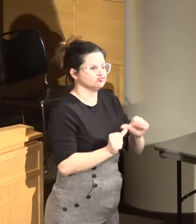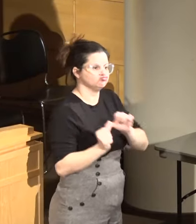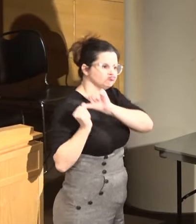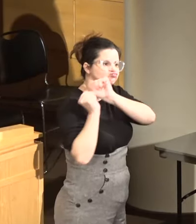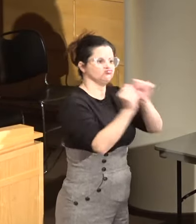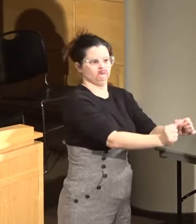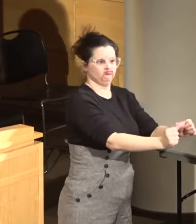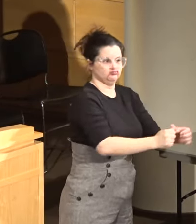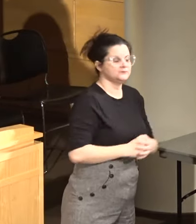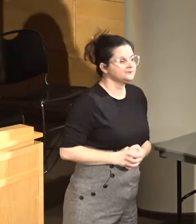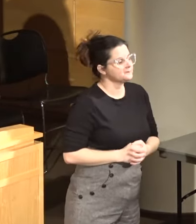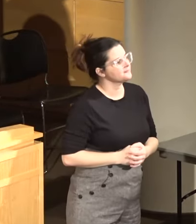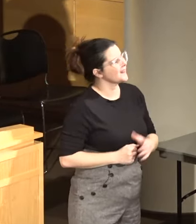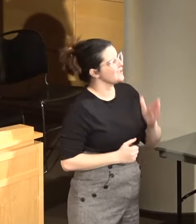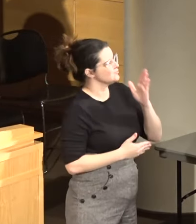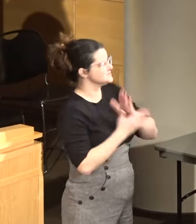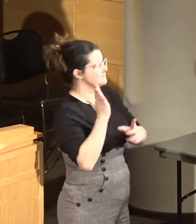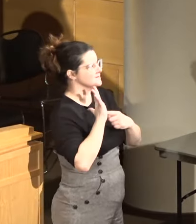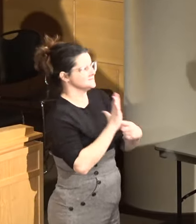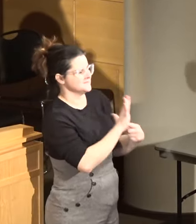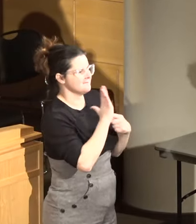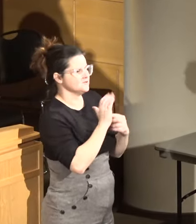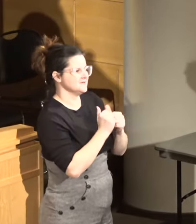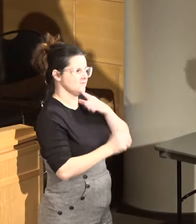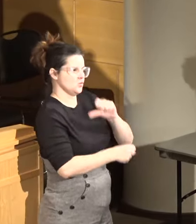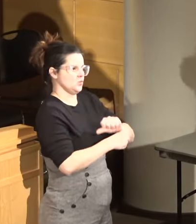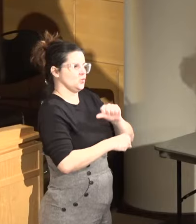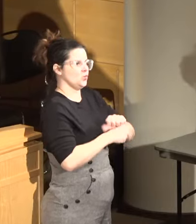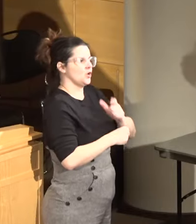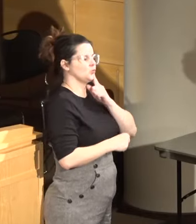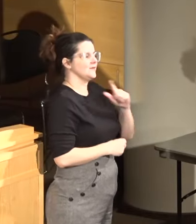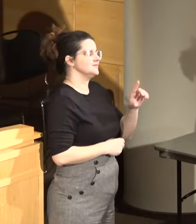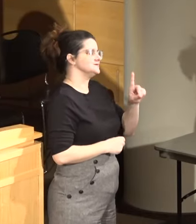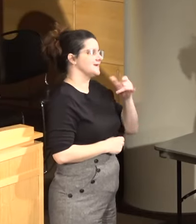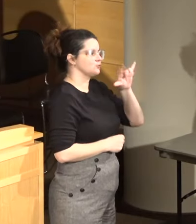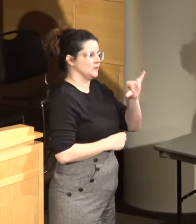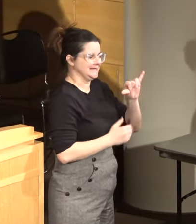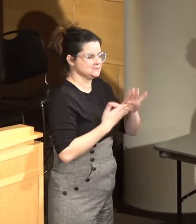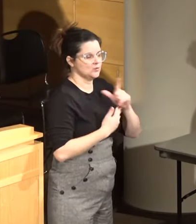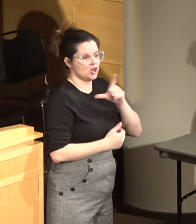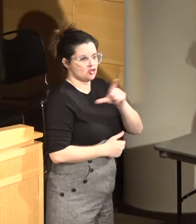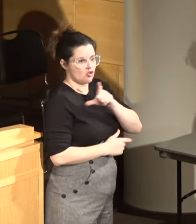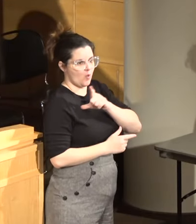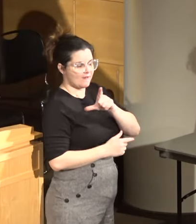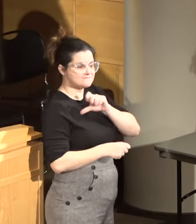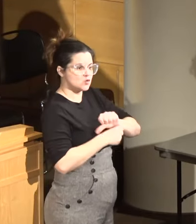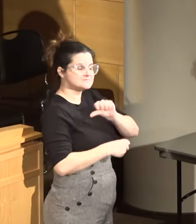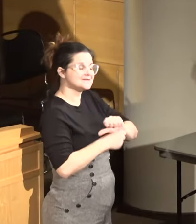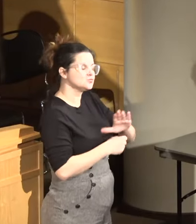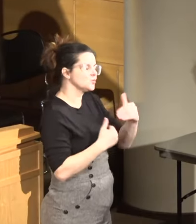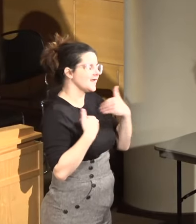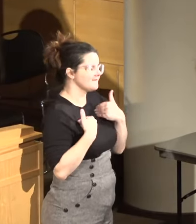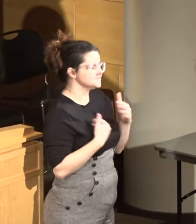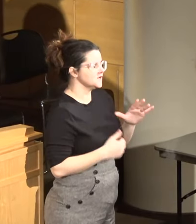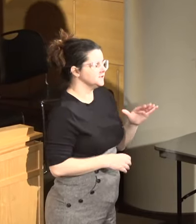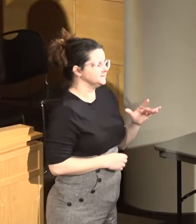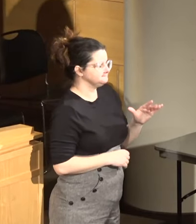term there. And I can give you some examples on how we work with deputies and law enforcement around that. We had a,